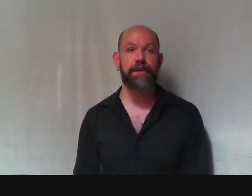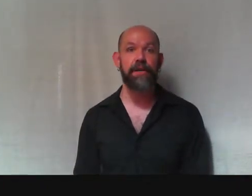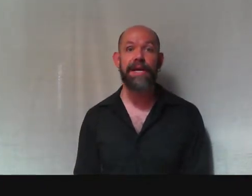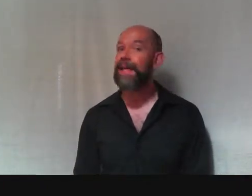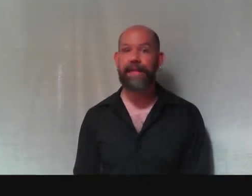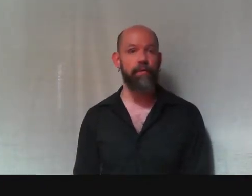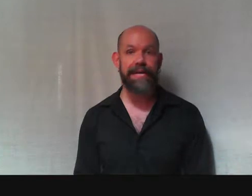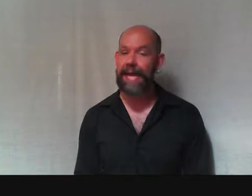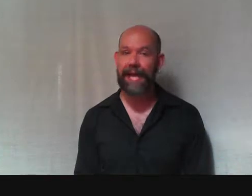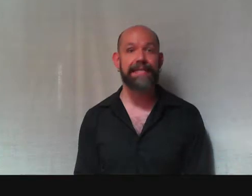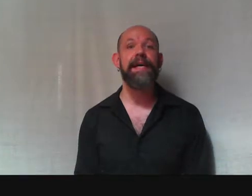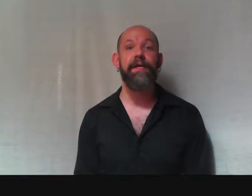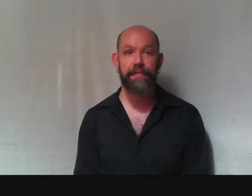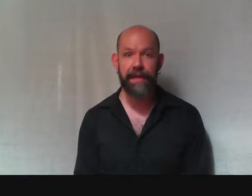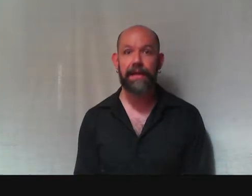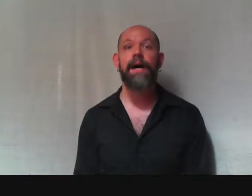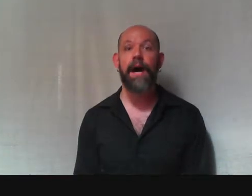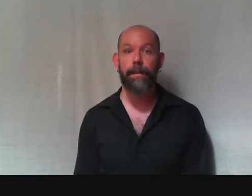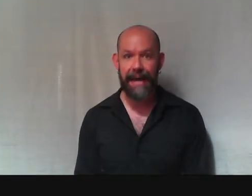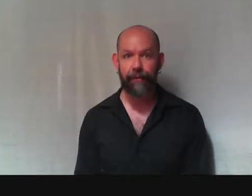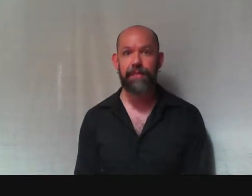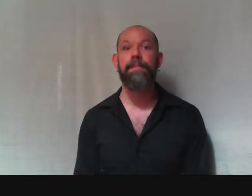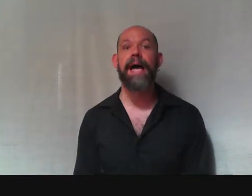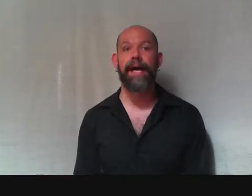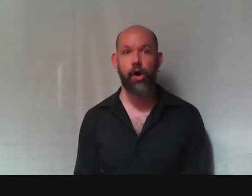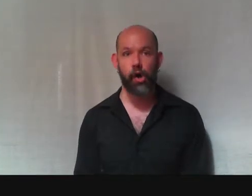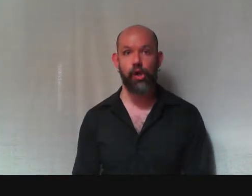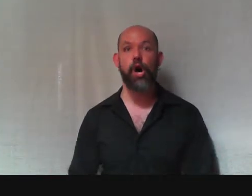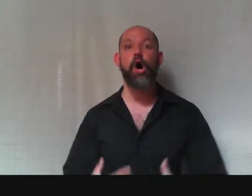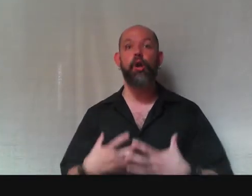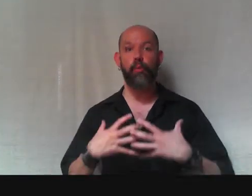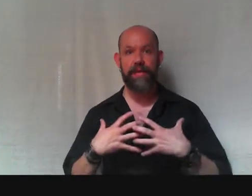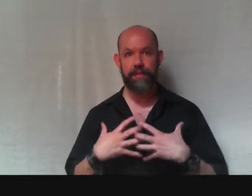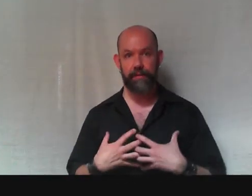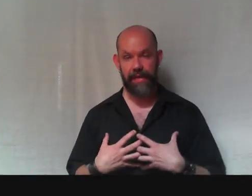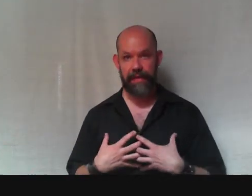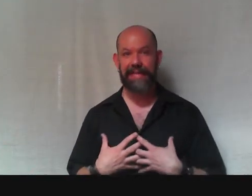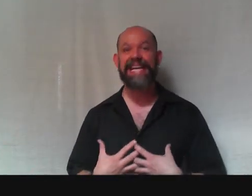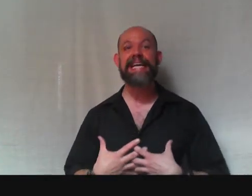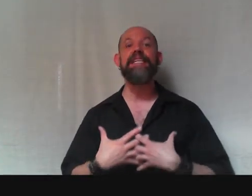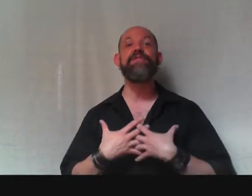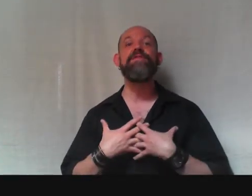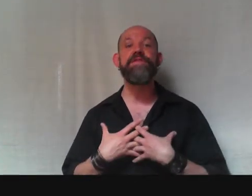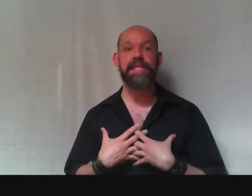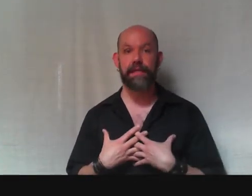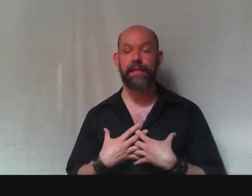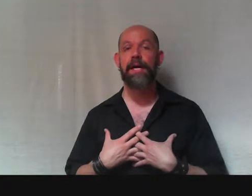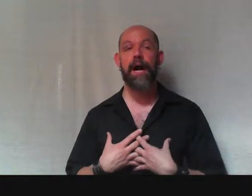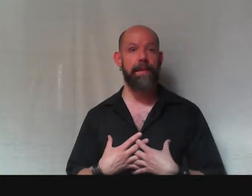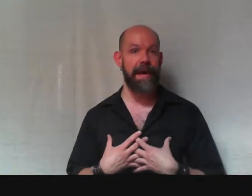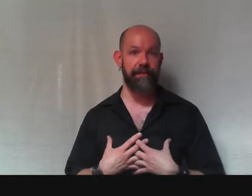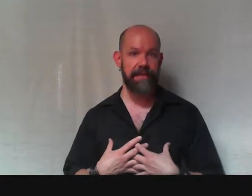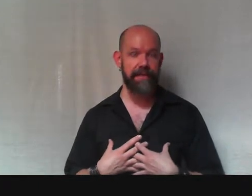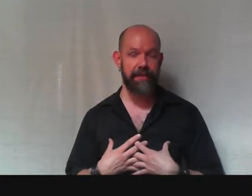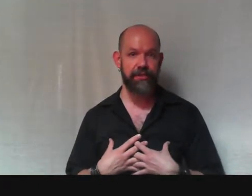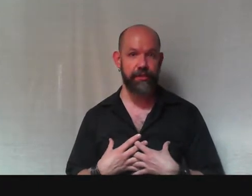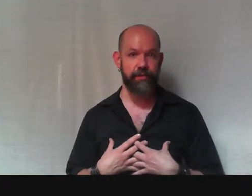then we can't think about them at all. All we do then is feel about these issues.